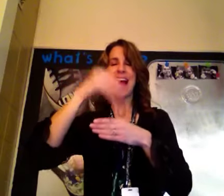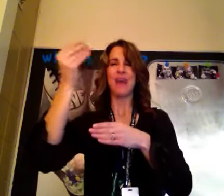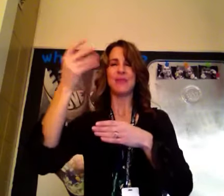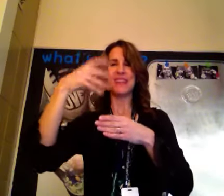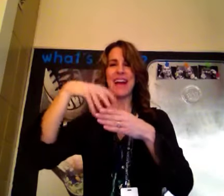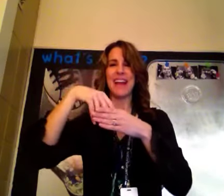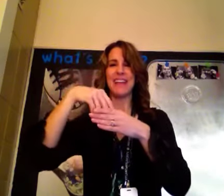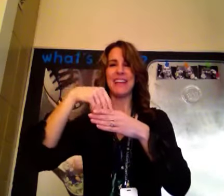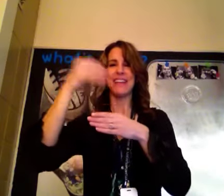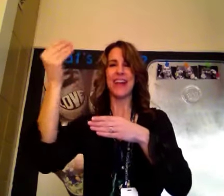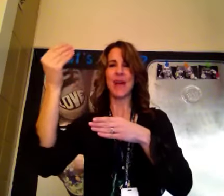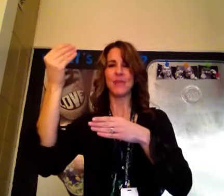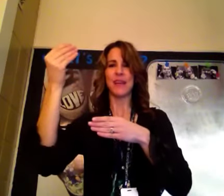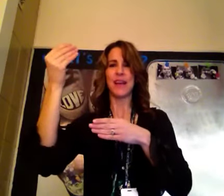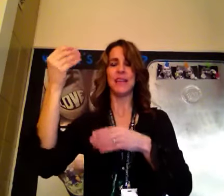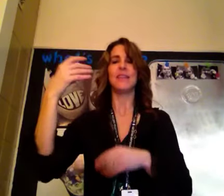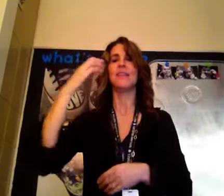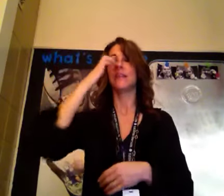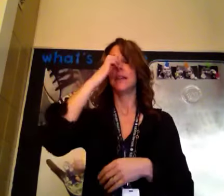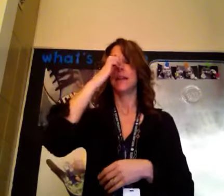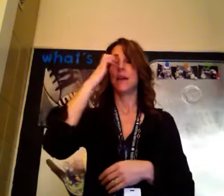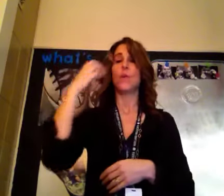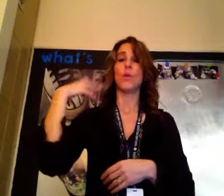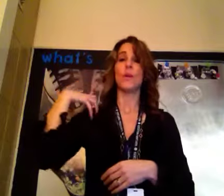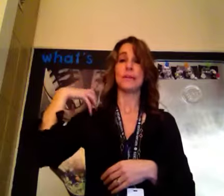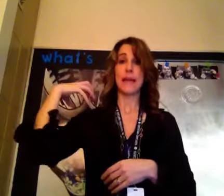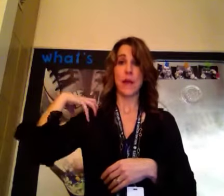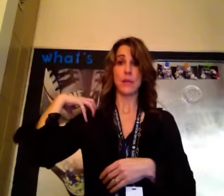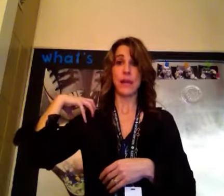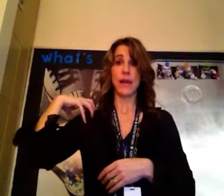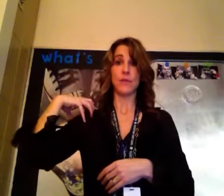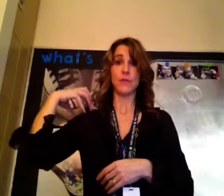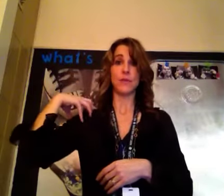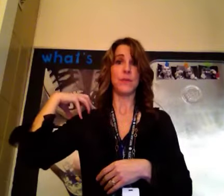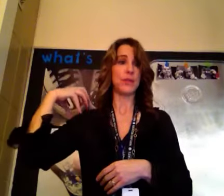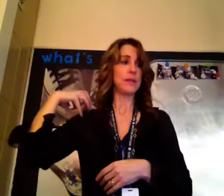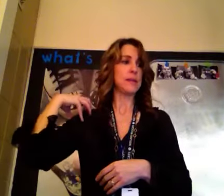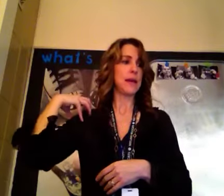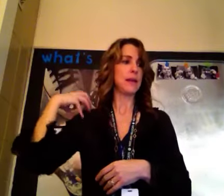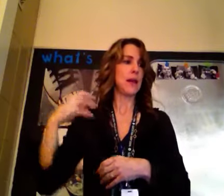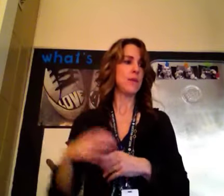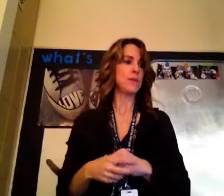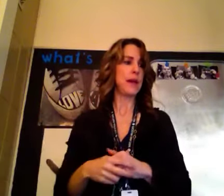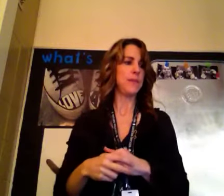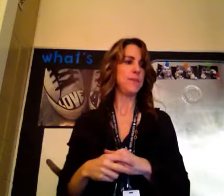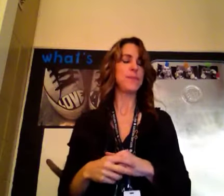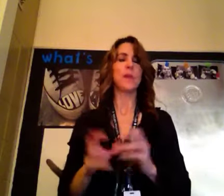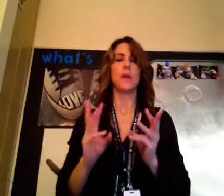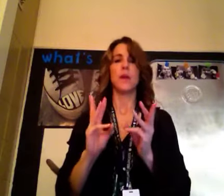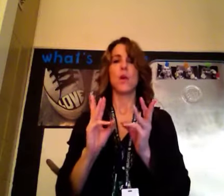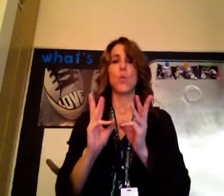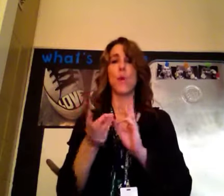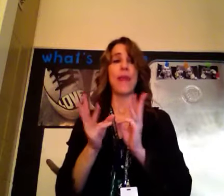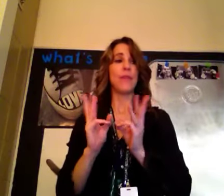Outside, outside. Or you can sign outside, which is a Michigan sign, outside. Outside. Weather.